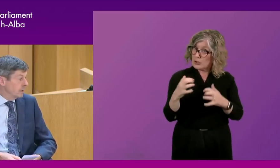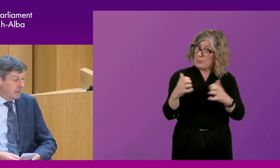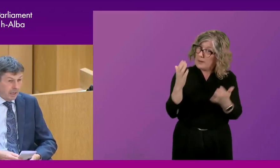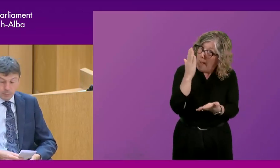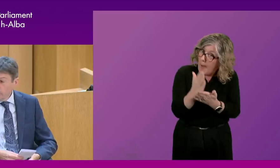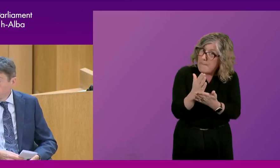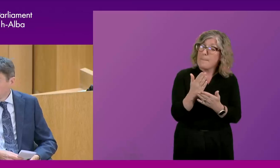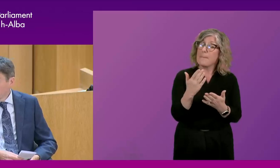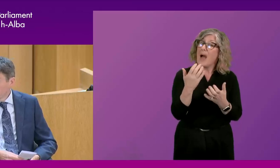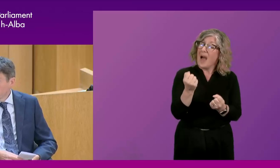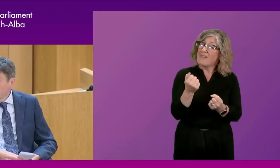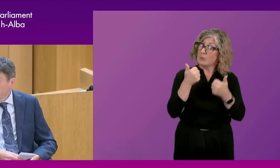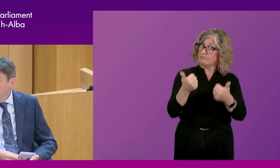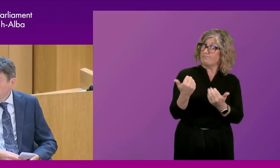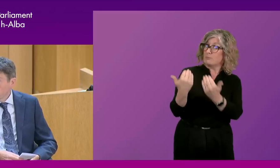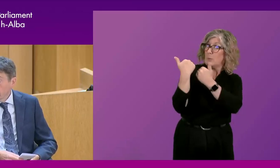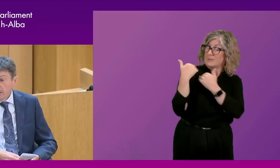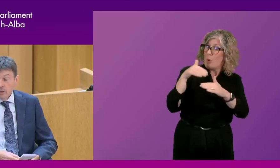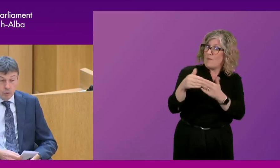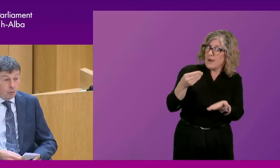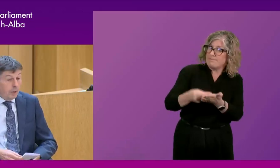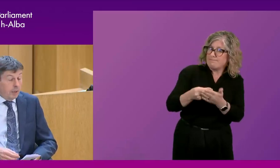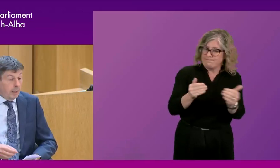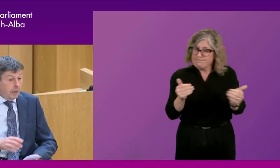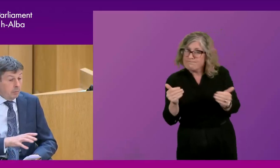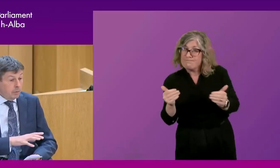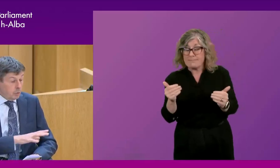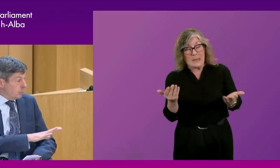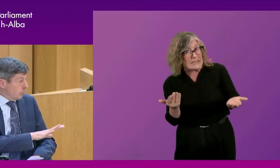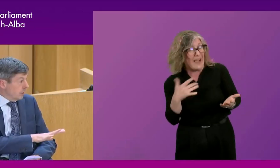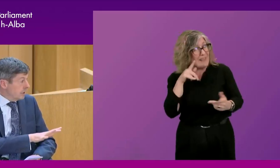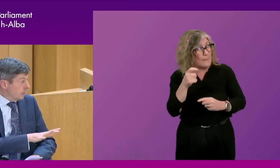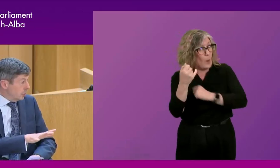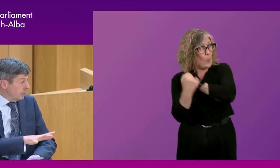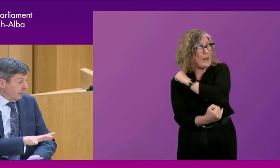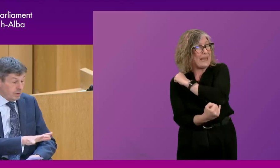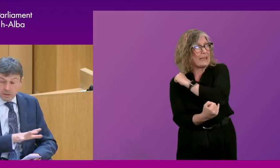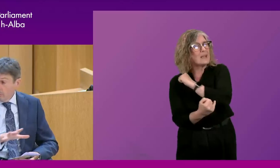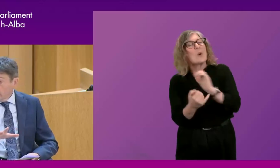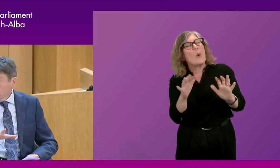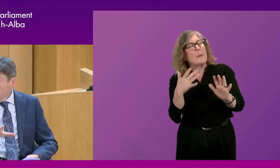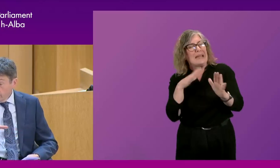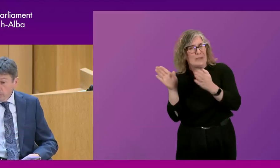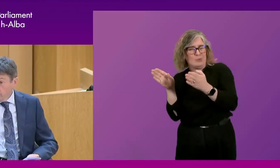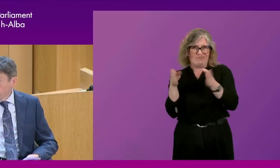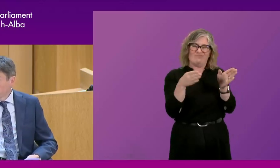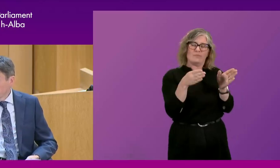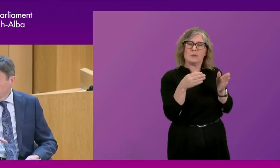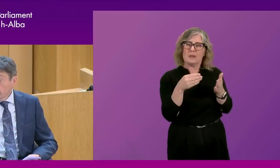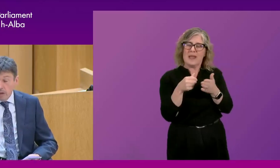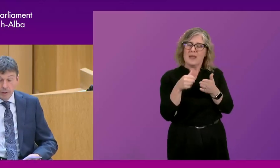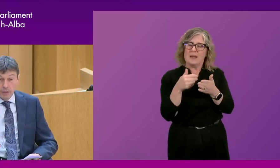been, it's, it's probably one of our biggest weaknesses, I think. So, um, so, so there needs to be a change of emphasis about fiscal